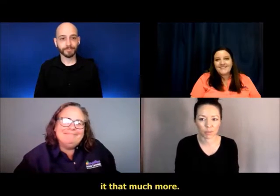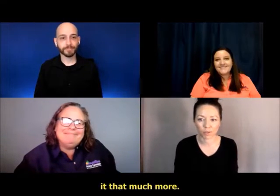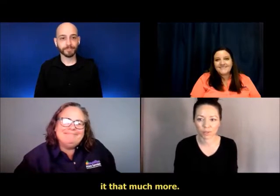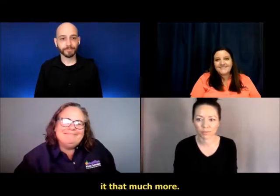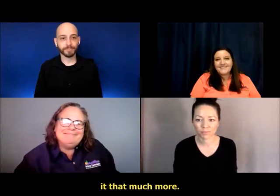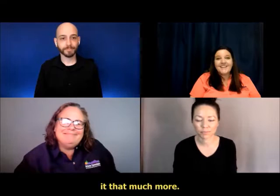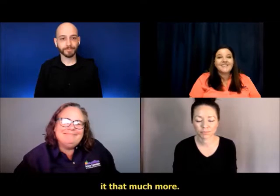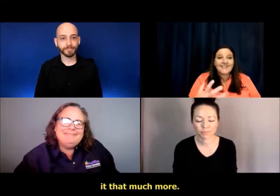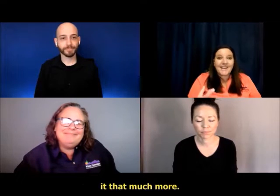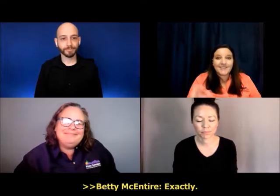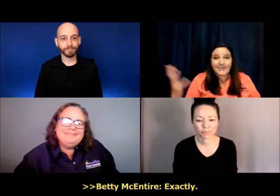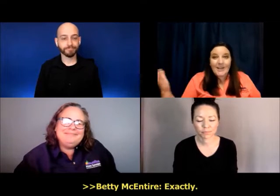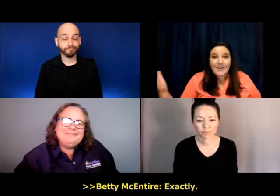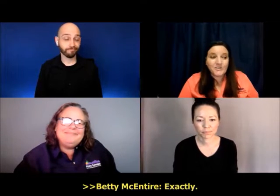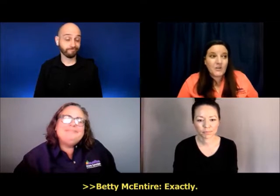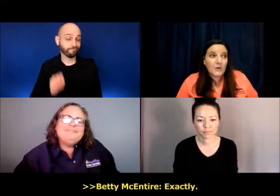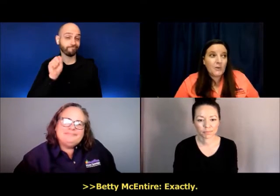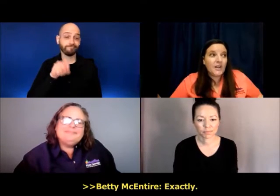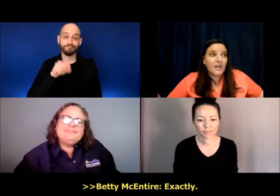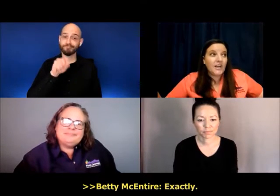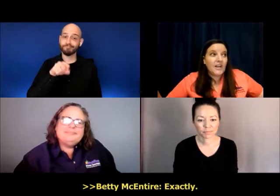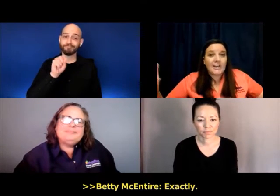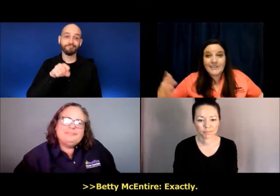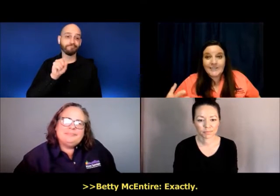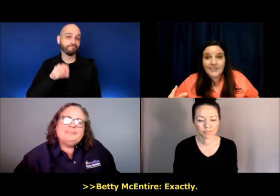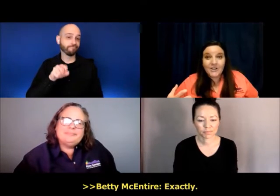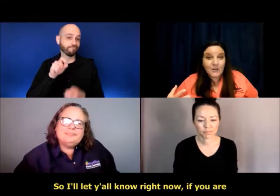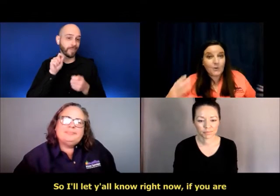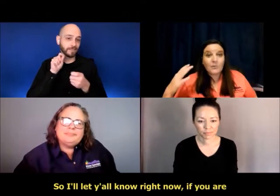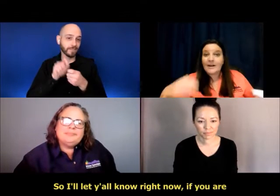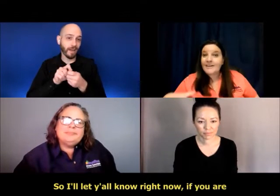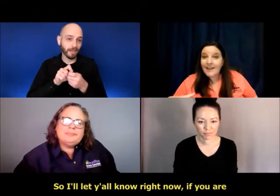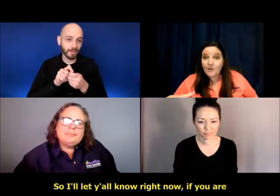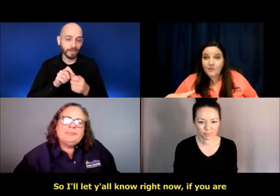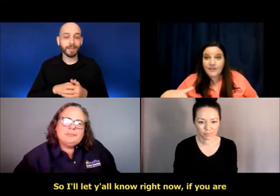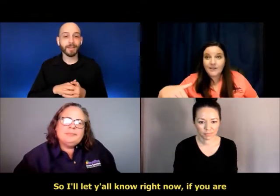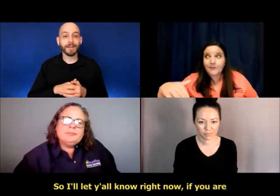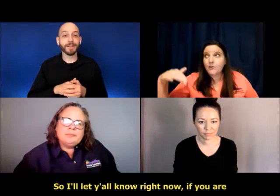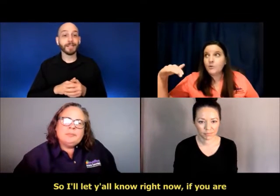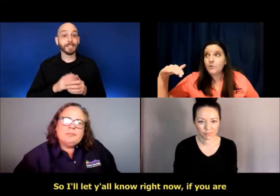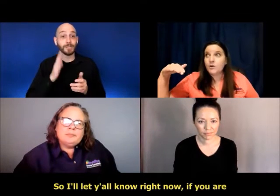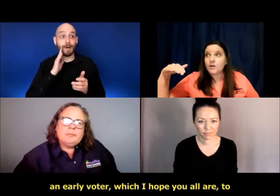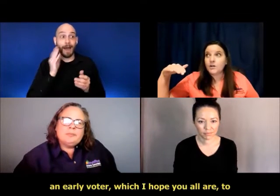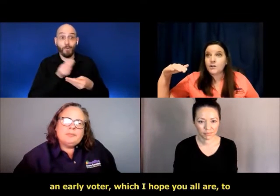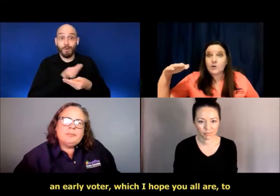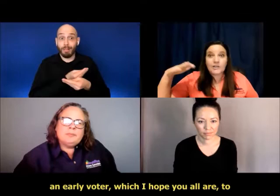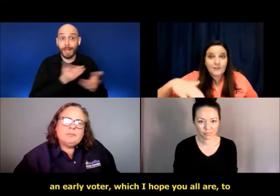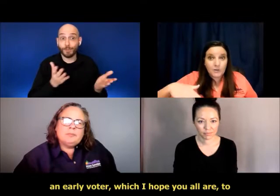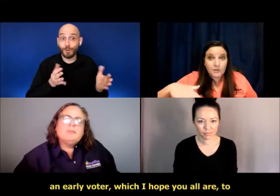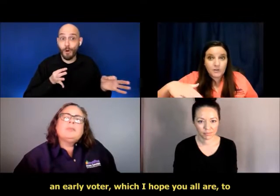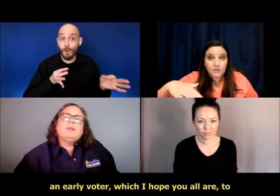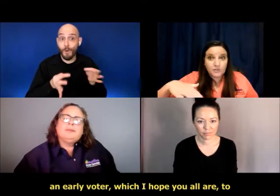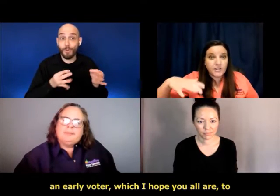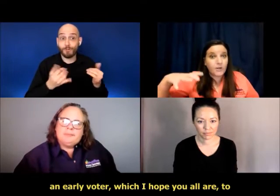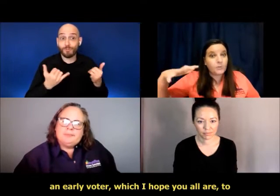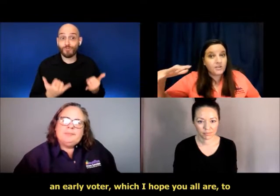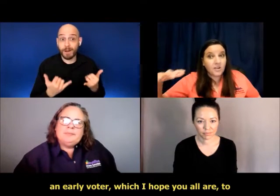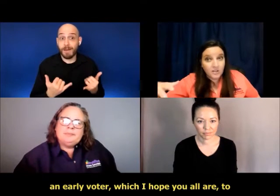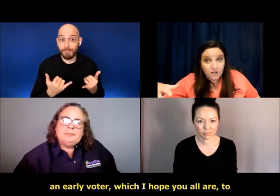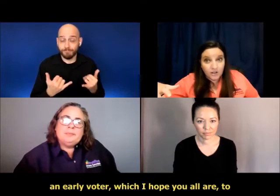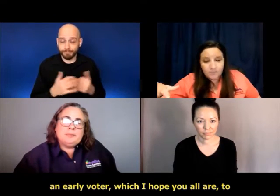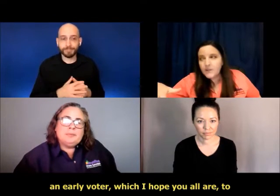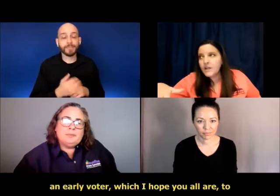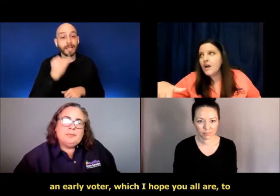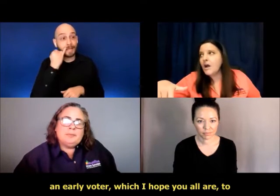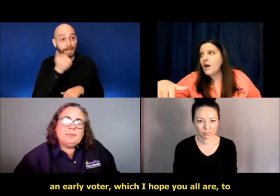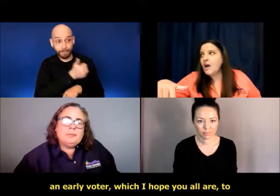it that much more. Exactly. Exactly. So I'll let y'all know right now, if you are an early voter, which I hope